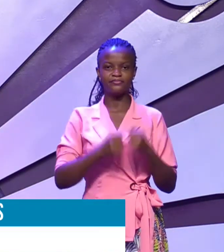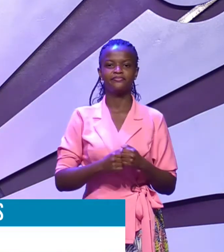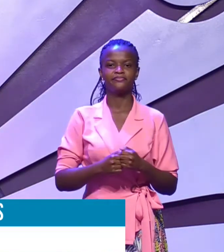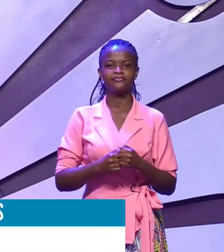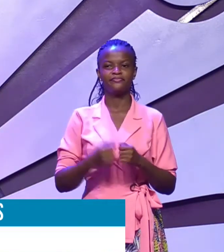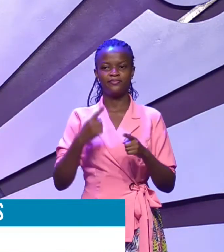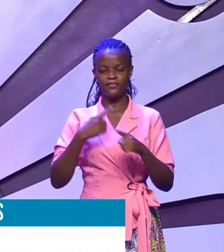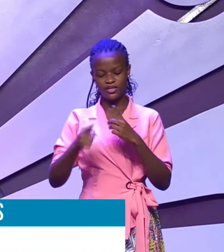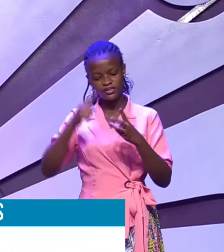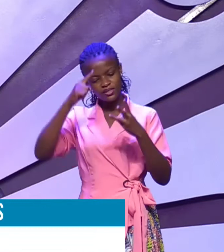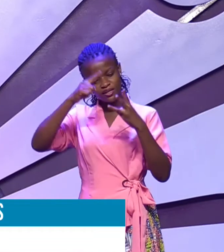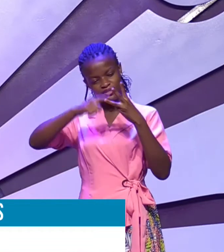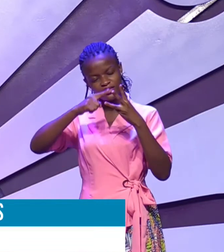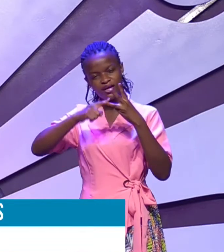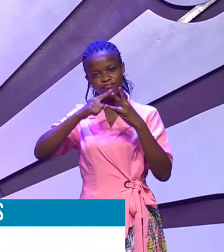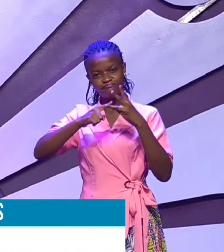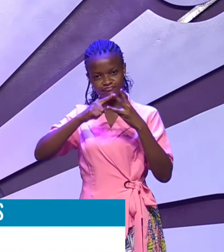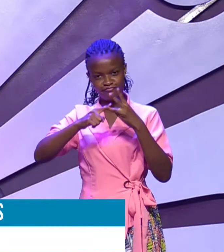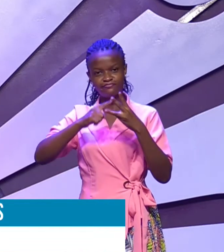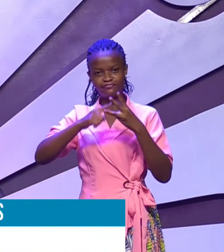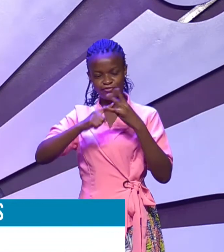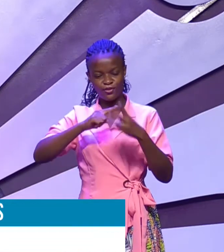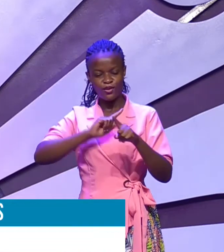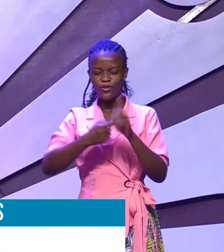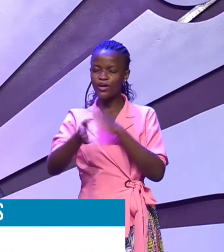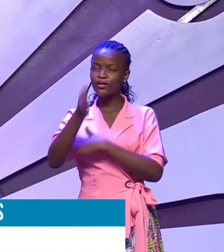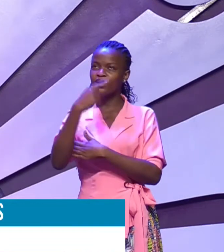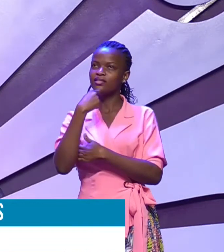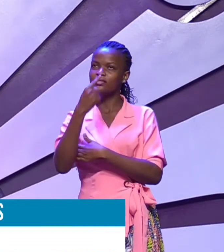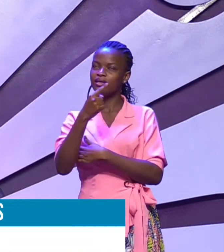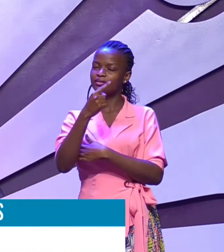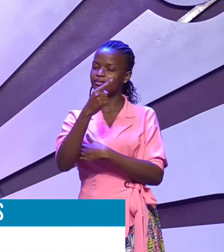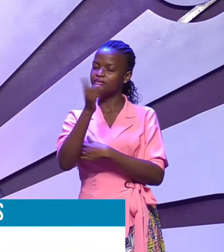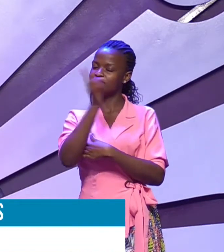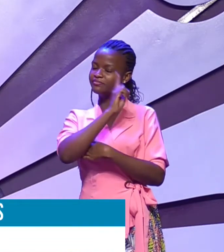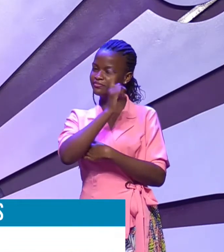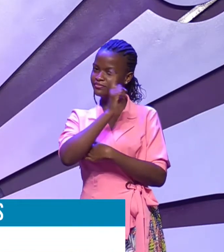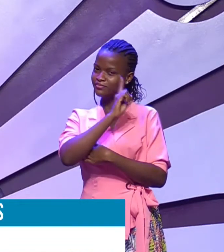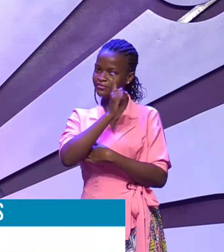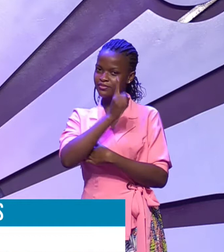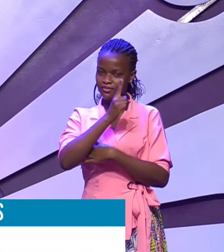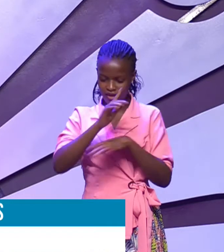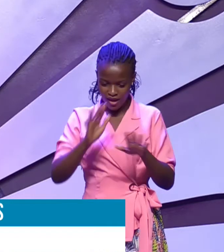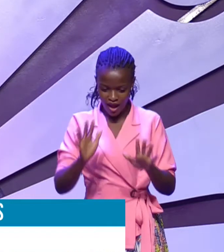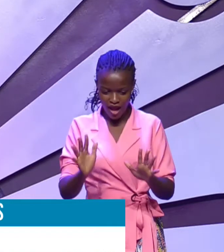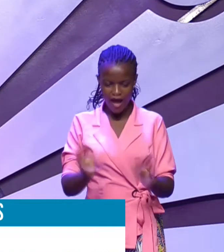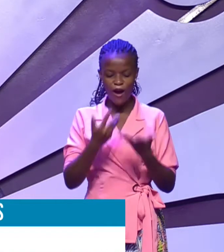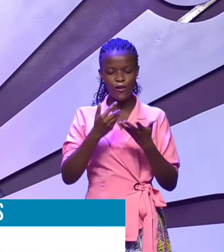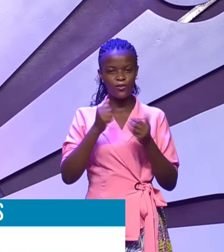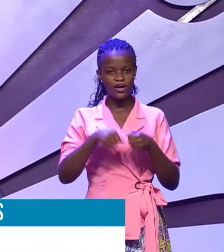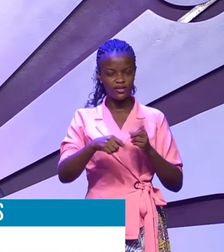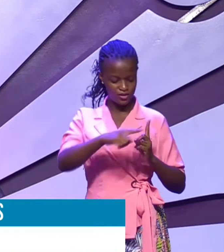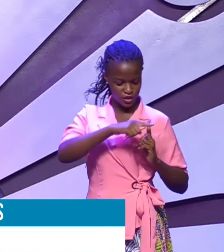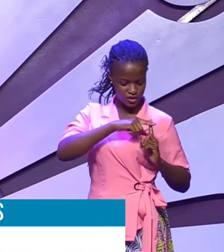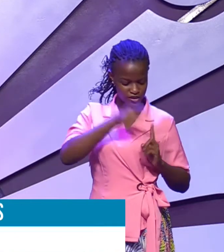but the third one when God says no how does a believer handle